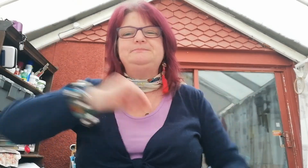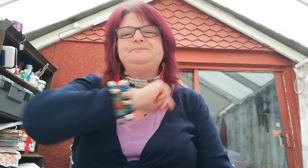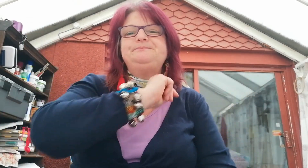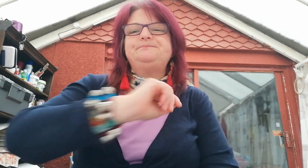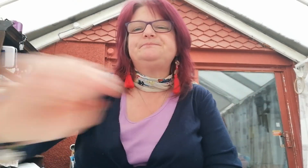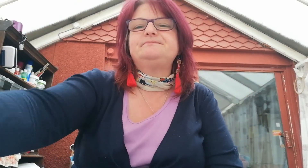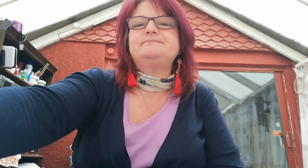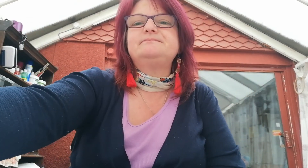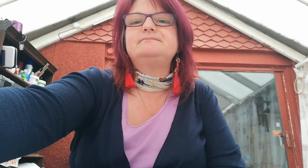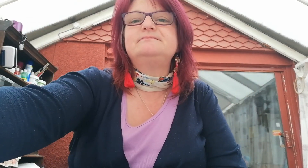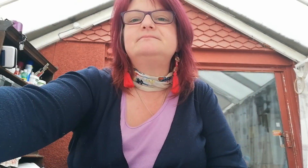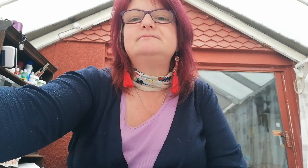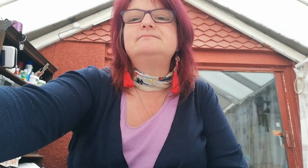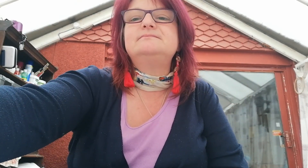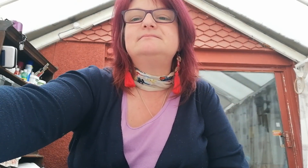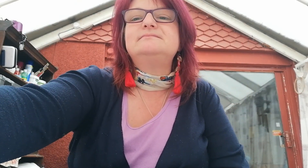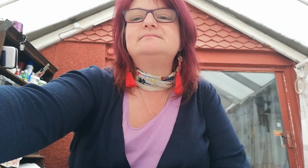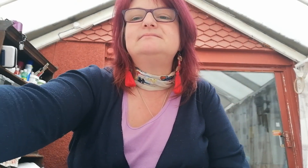Bye! Bye!